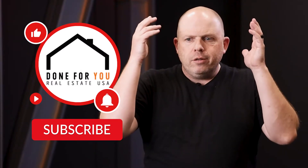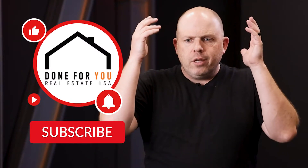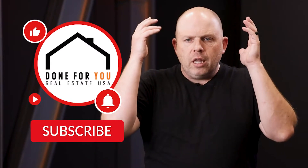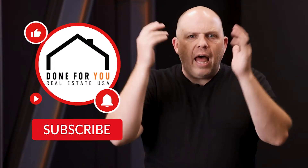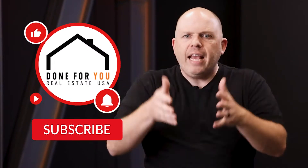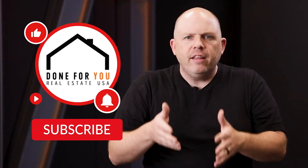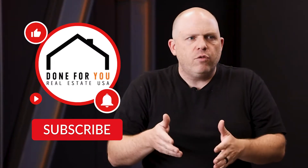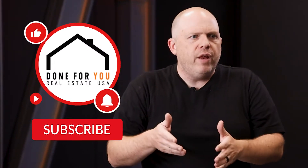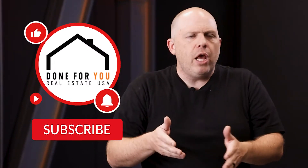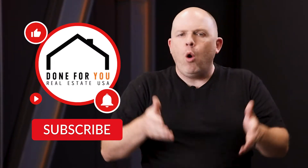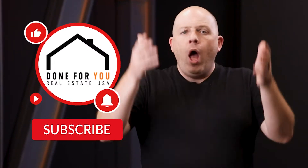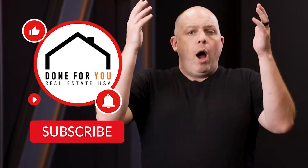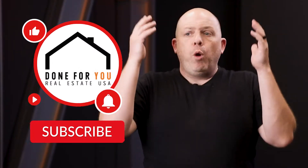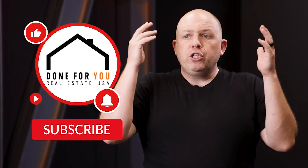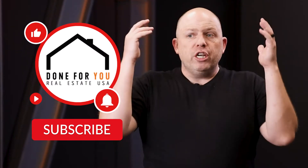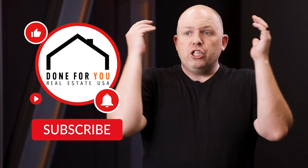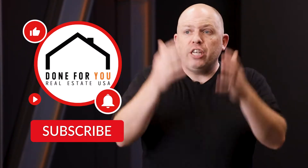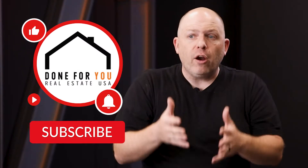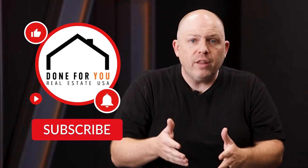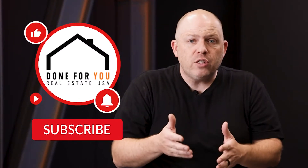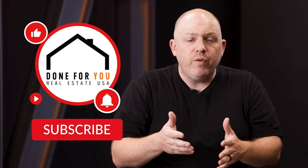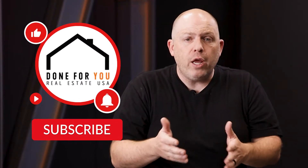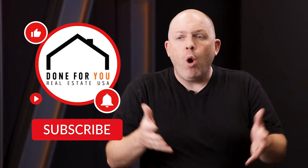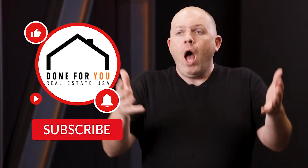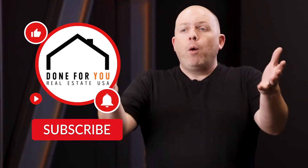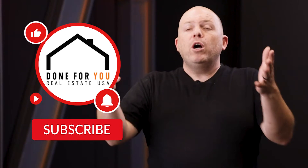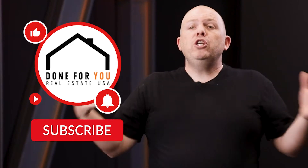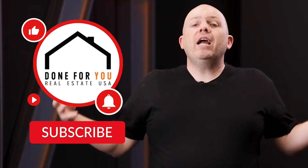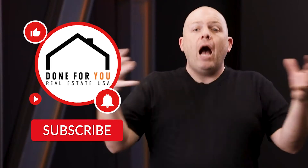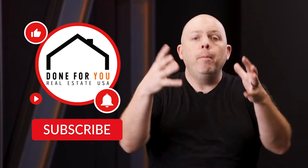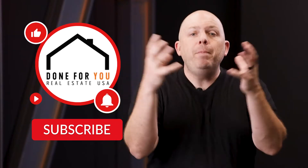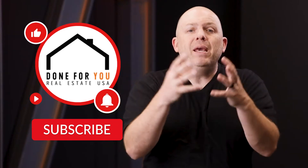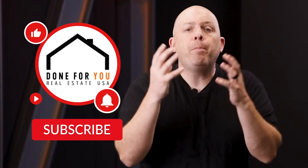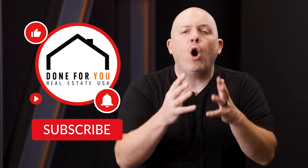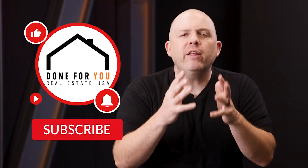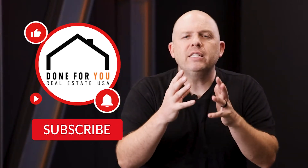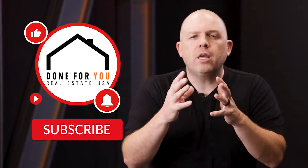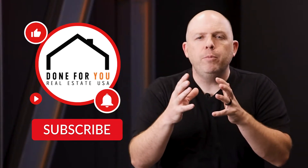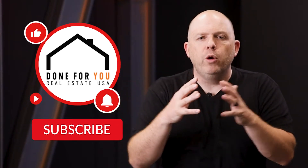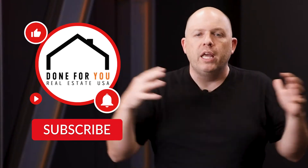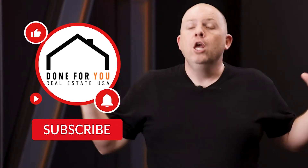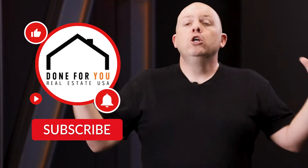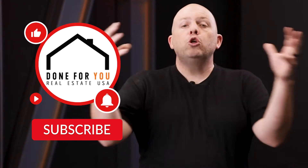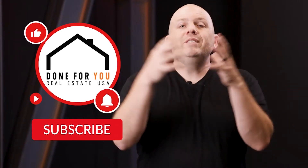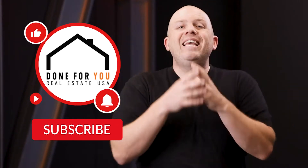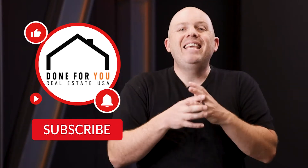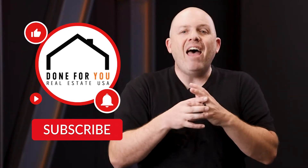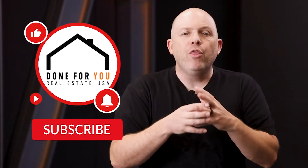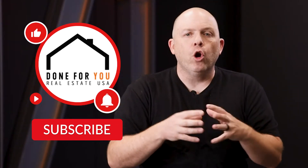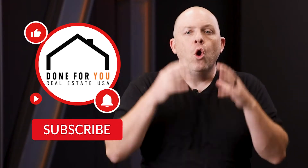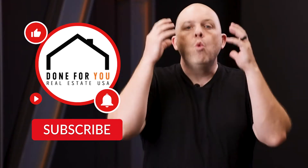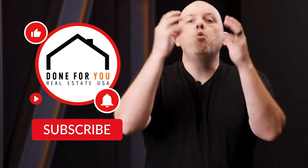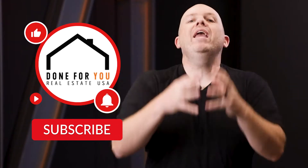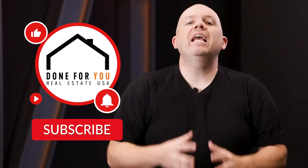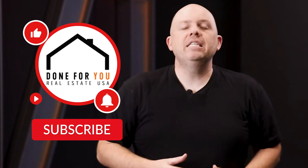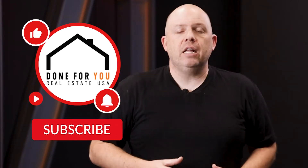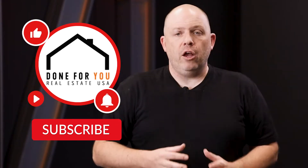like this video. I want you to share this video. I want you to come and be a part of this community so together we can declare